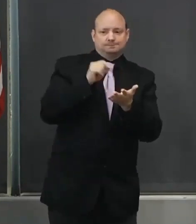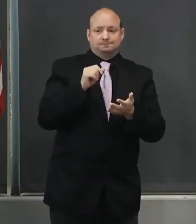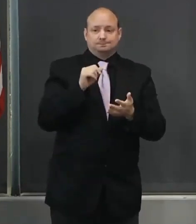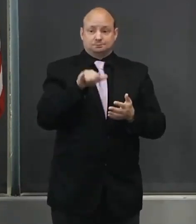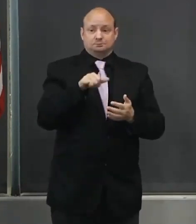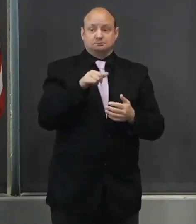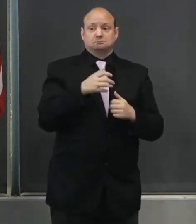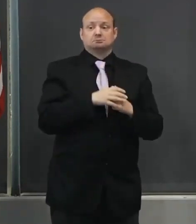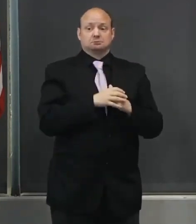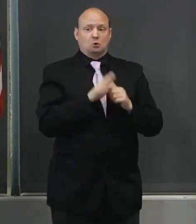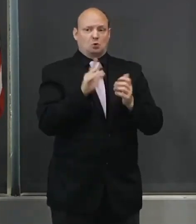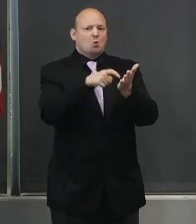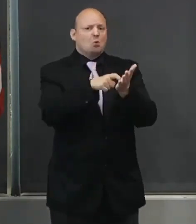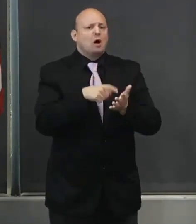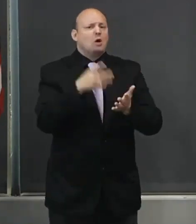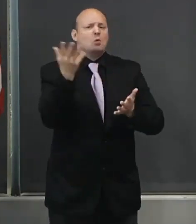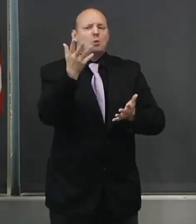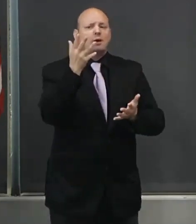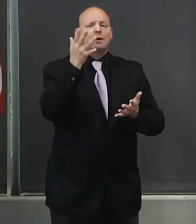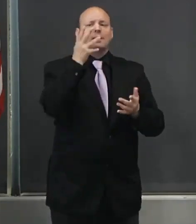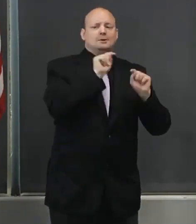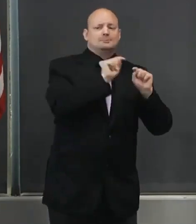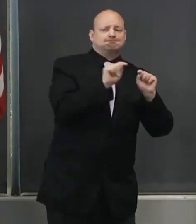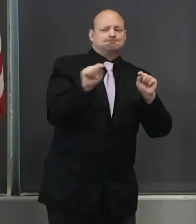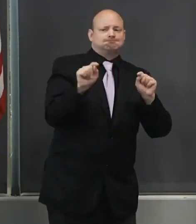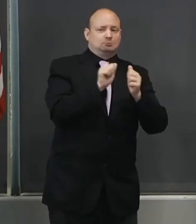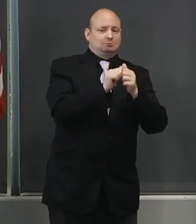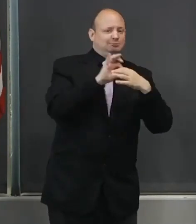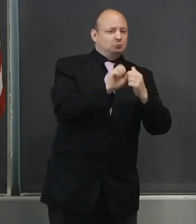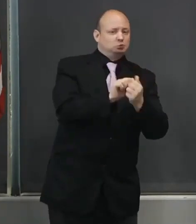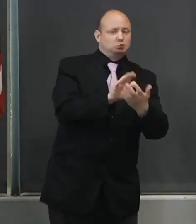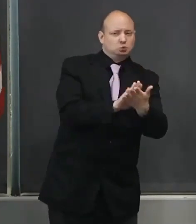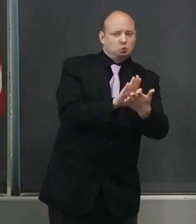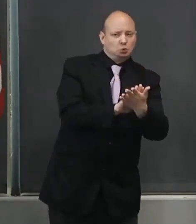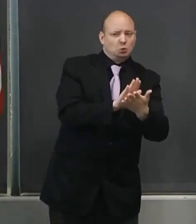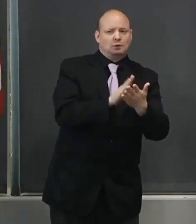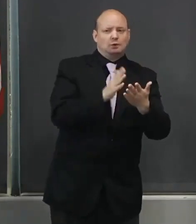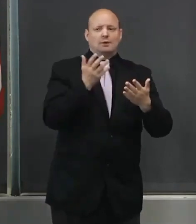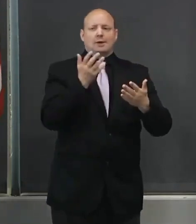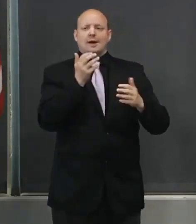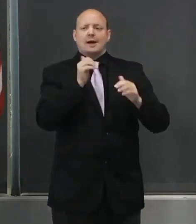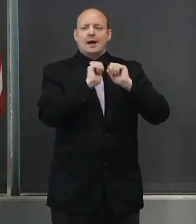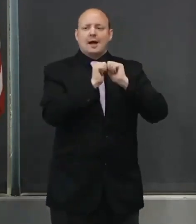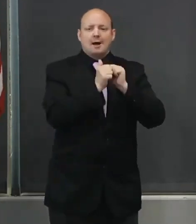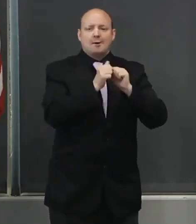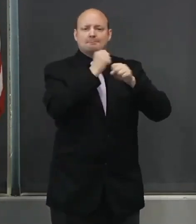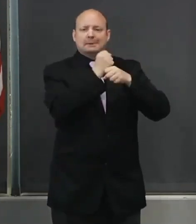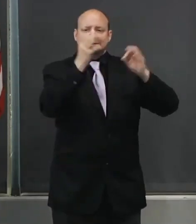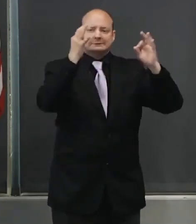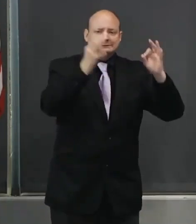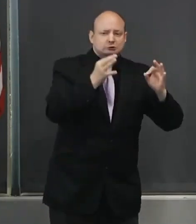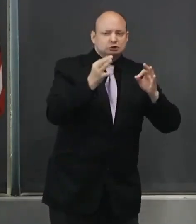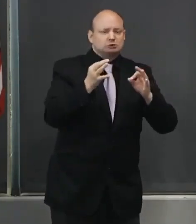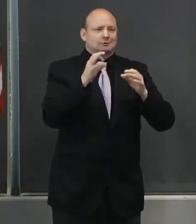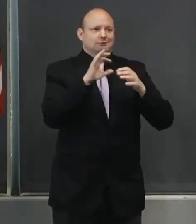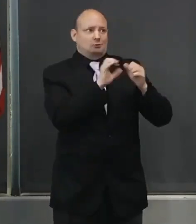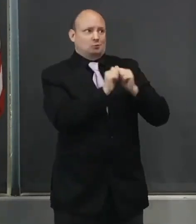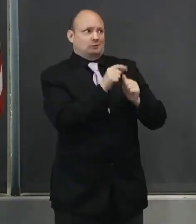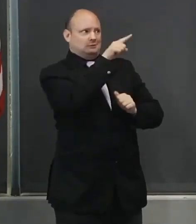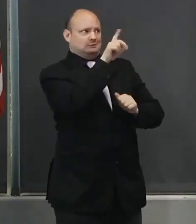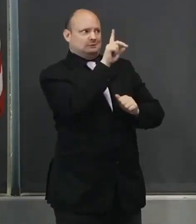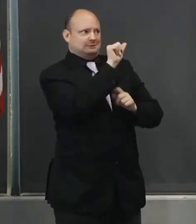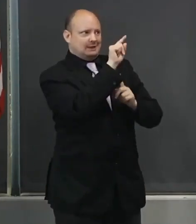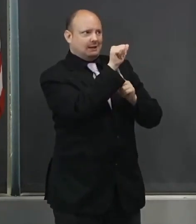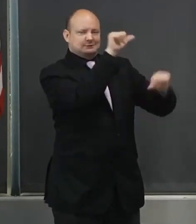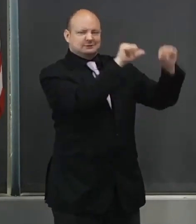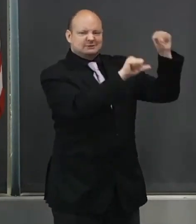communities the opportunity to make sound decisions based on the latest science and health data. These